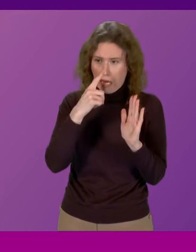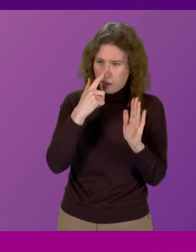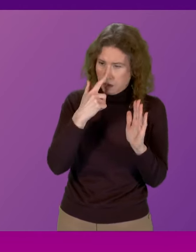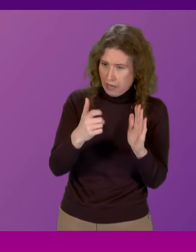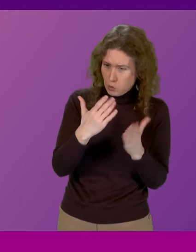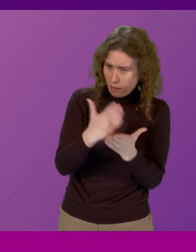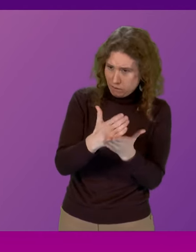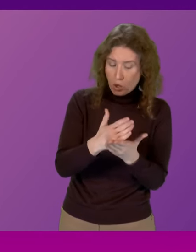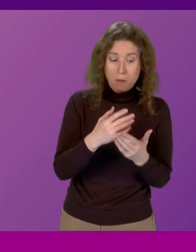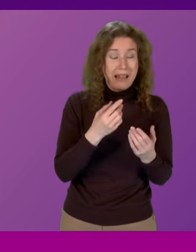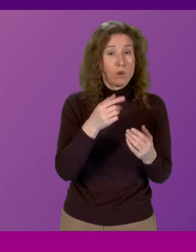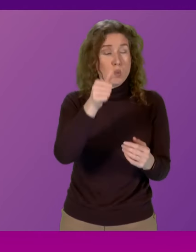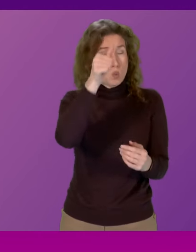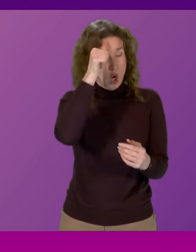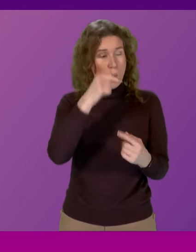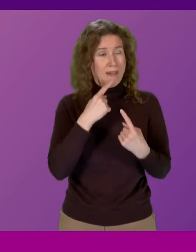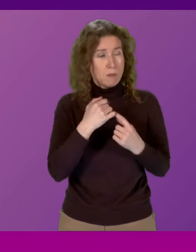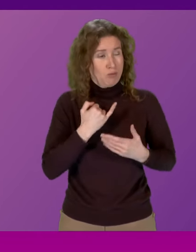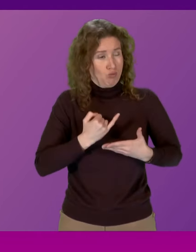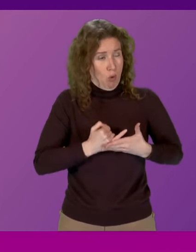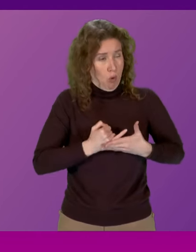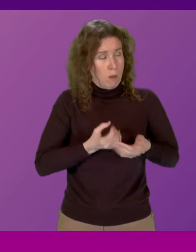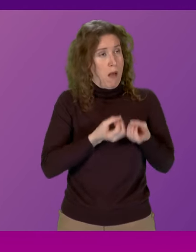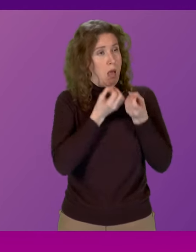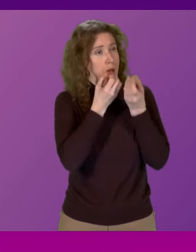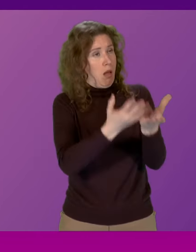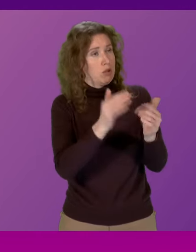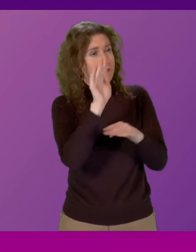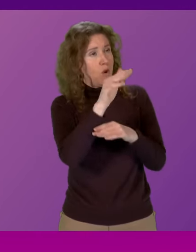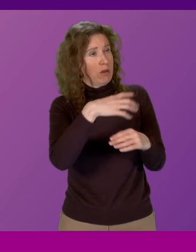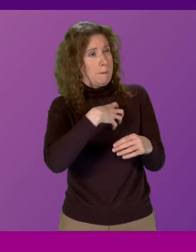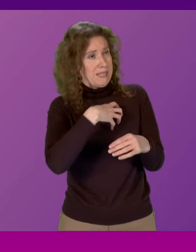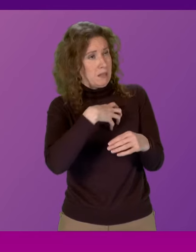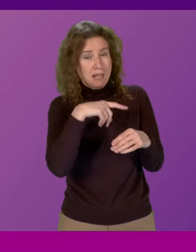false statistics to foreign governments is a breach of that code